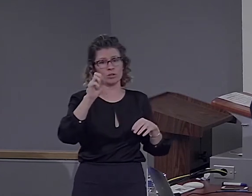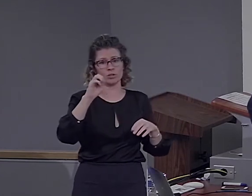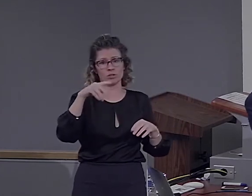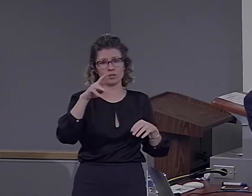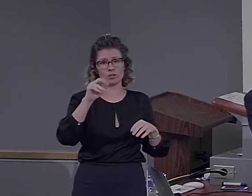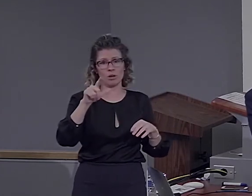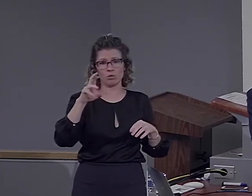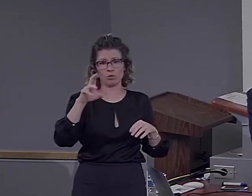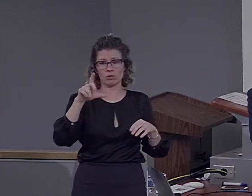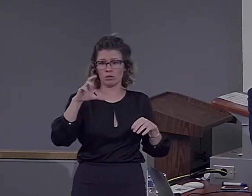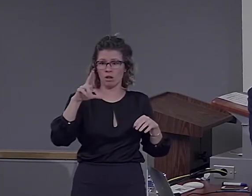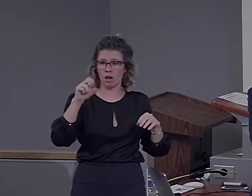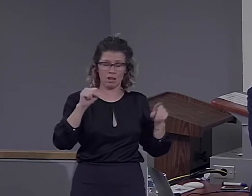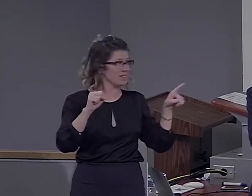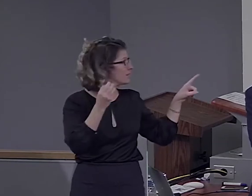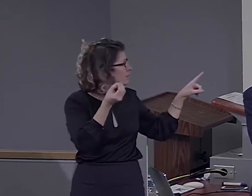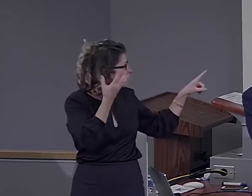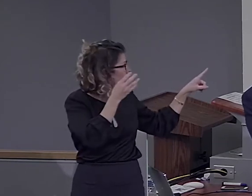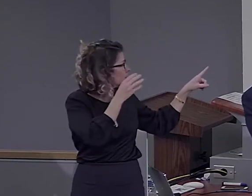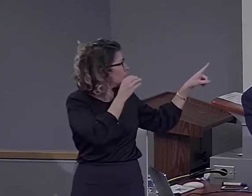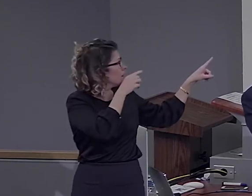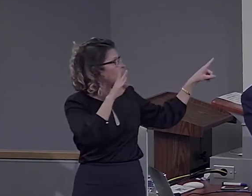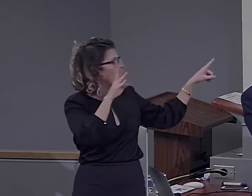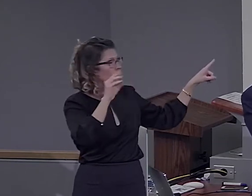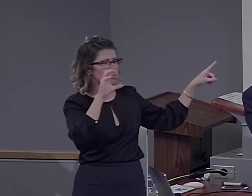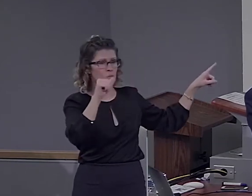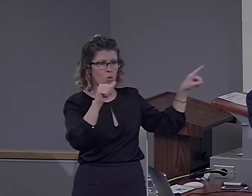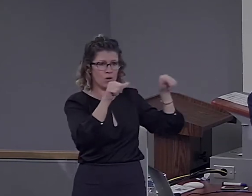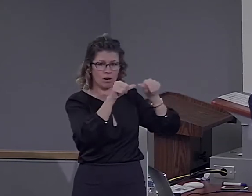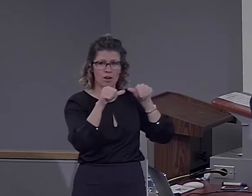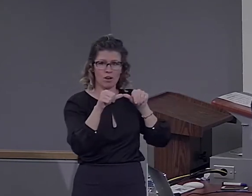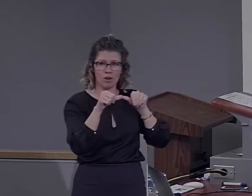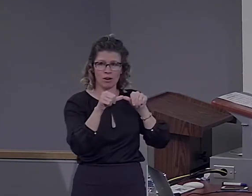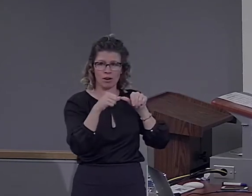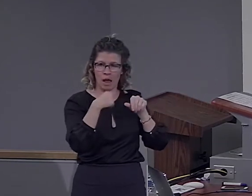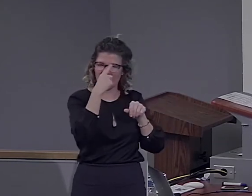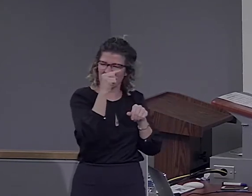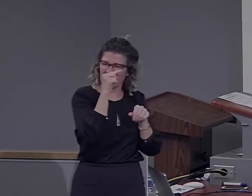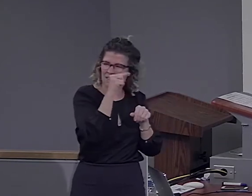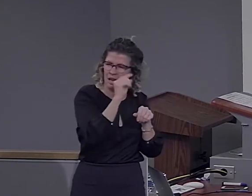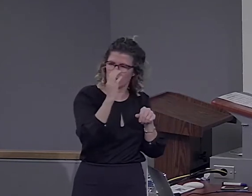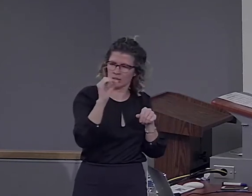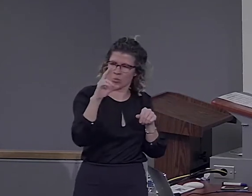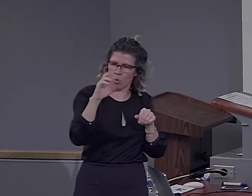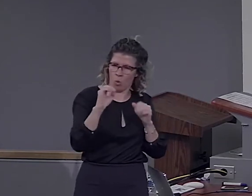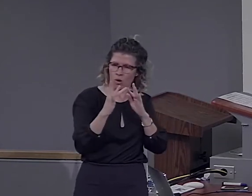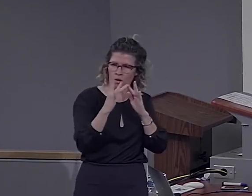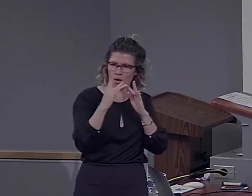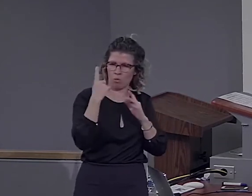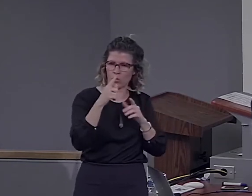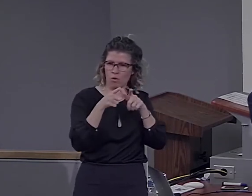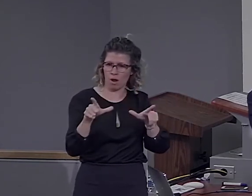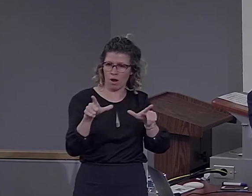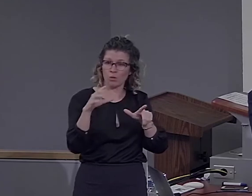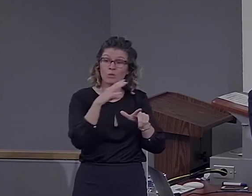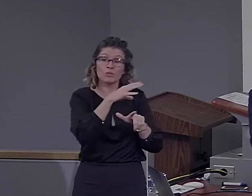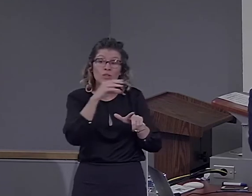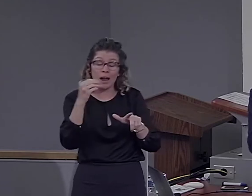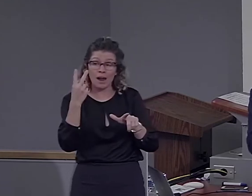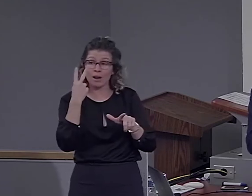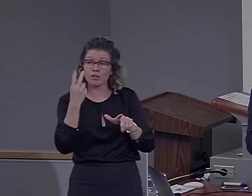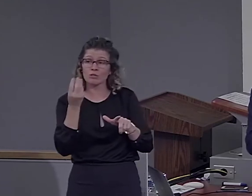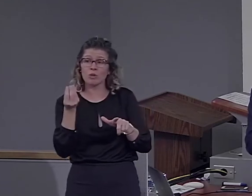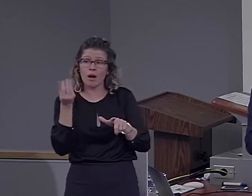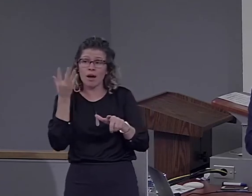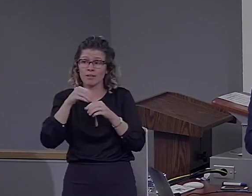sectors of Broca's area here, okay? So, I think this is the core network for language. There was also an activation in the putamen, in the